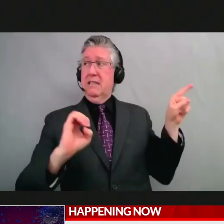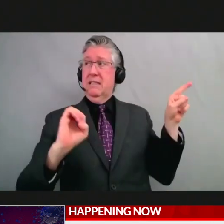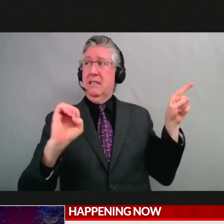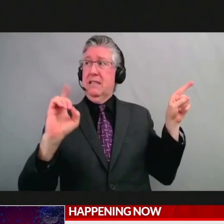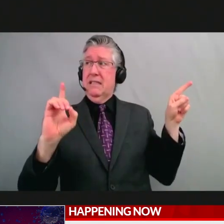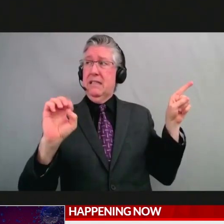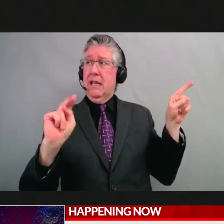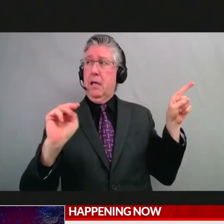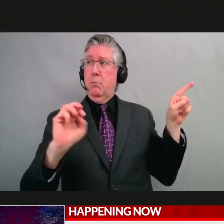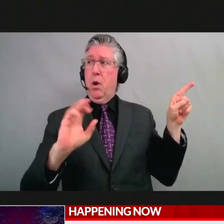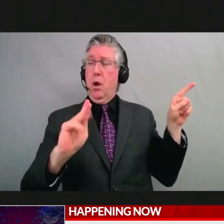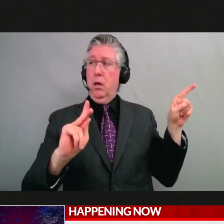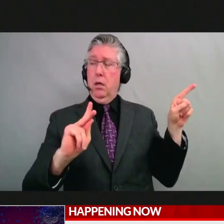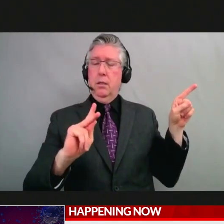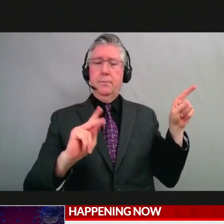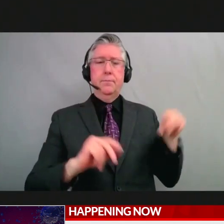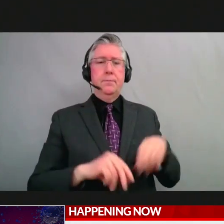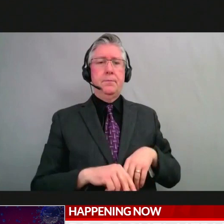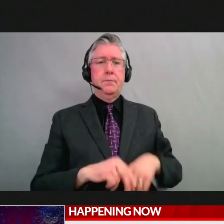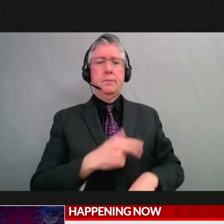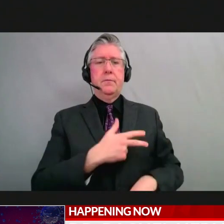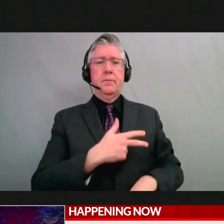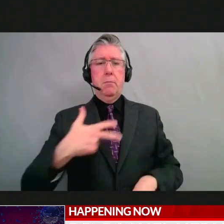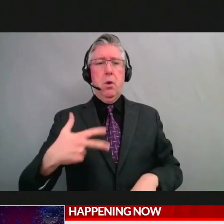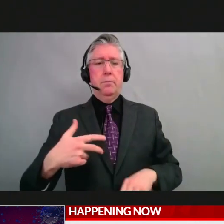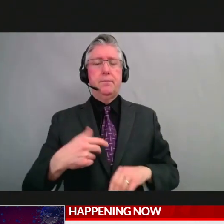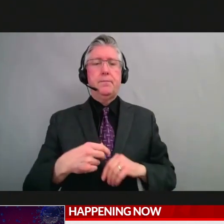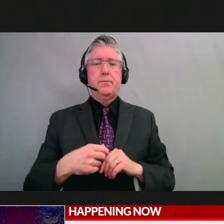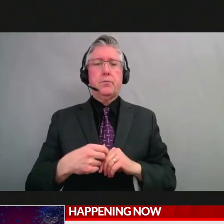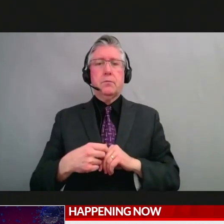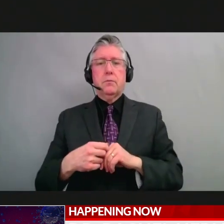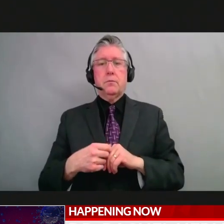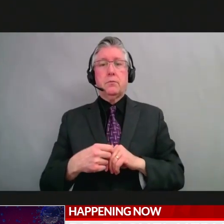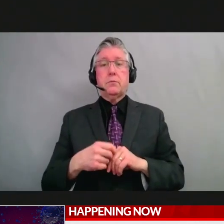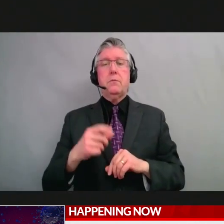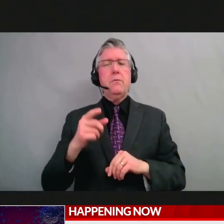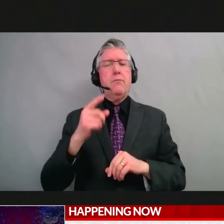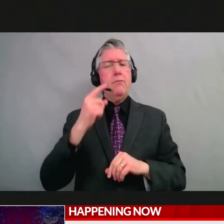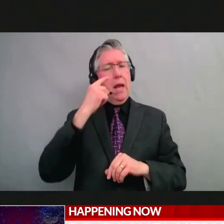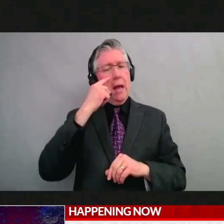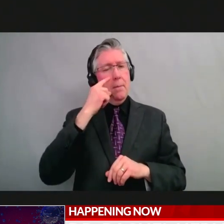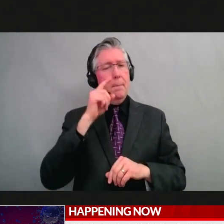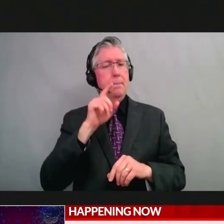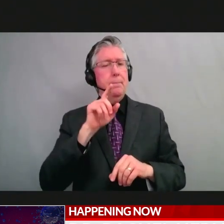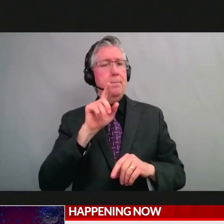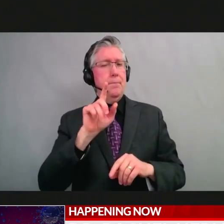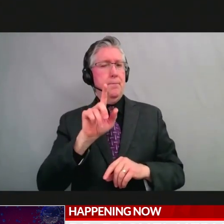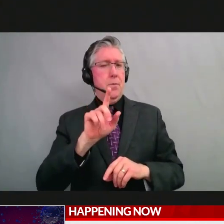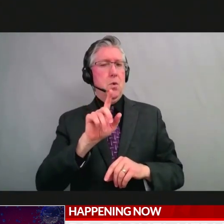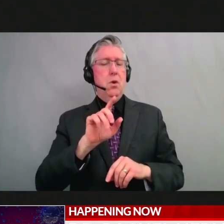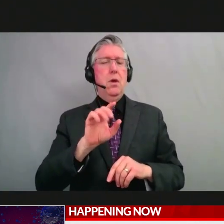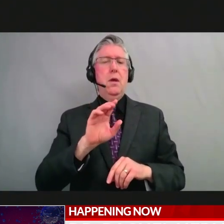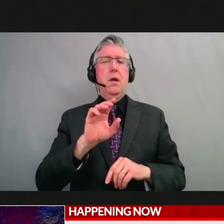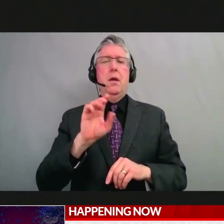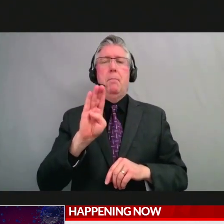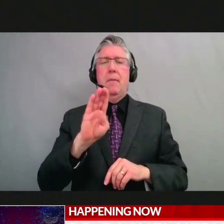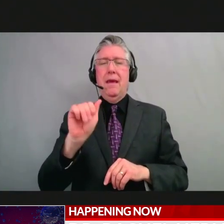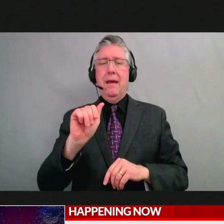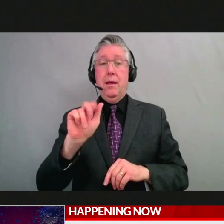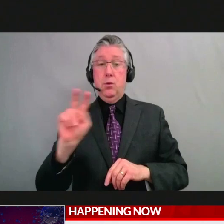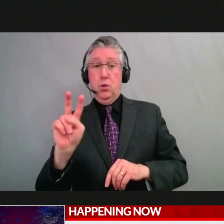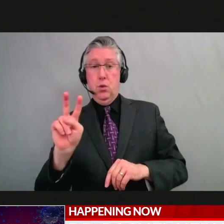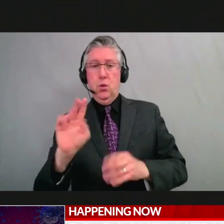VA2, which is obviously closely related to the primary Omicron variant, the VA1